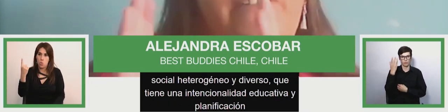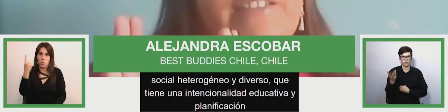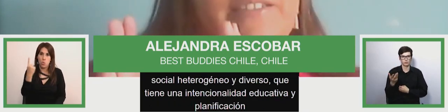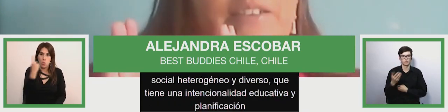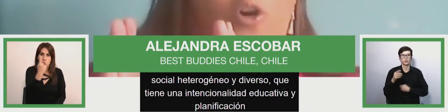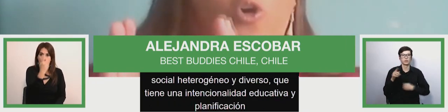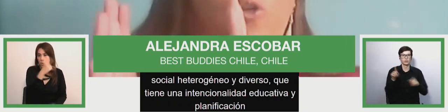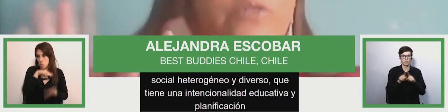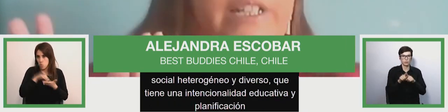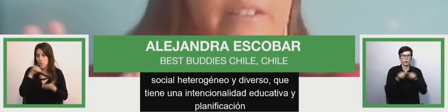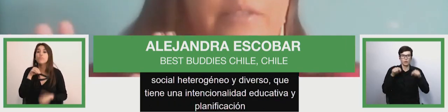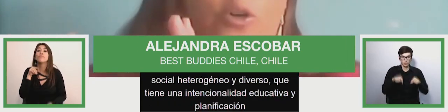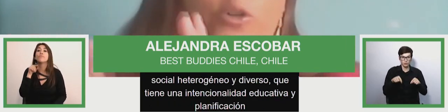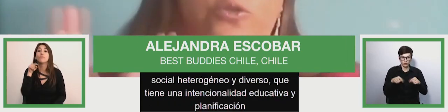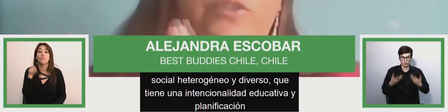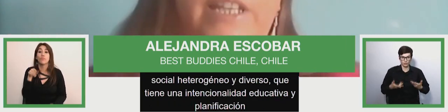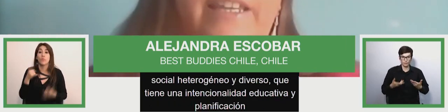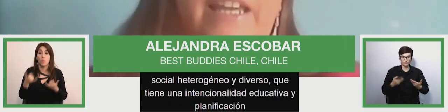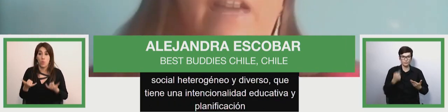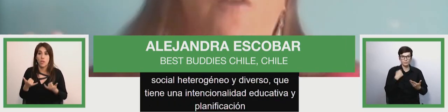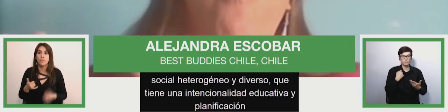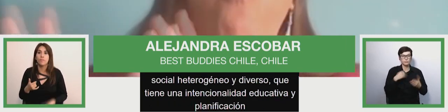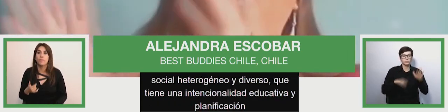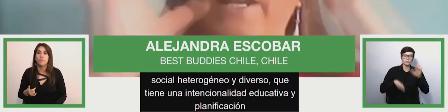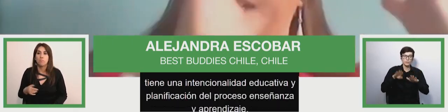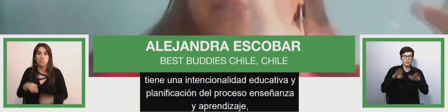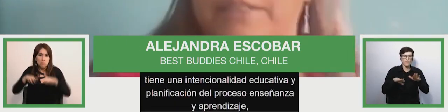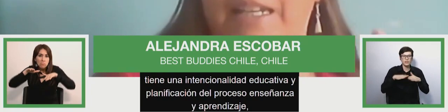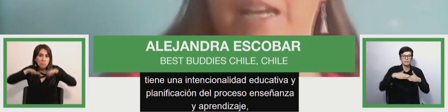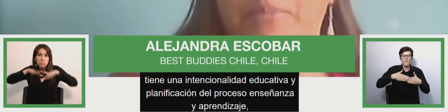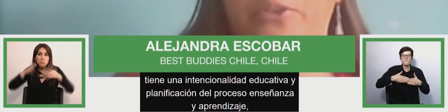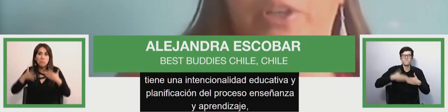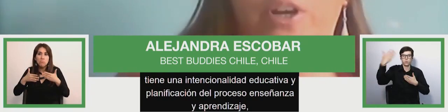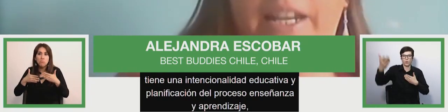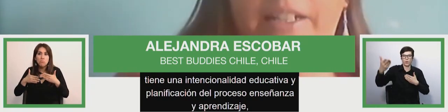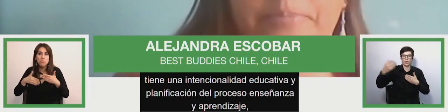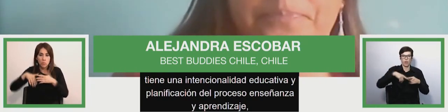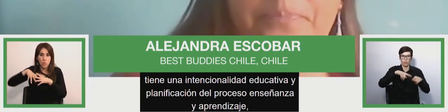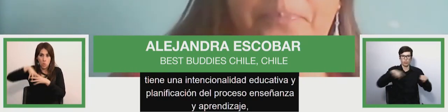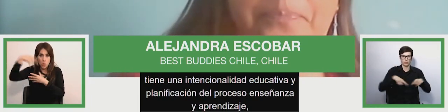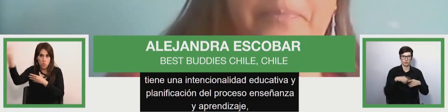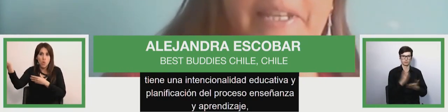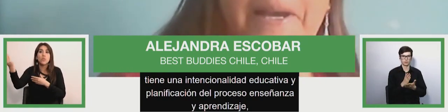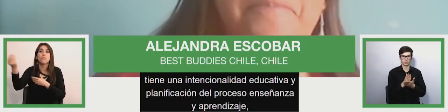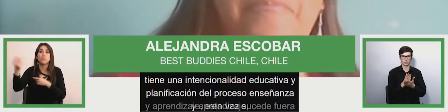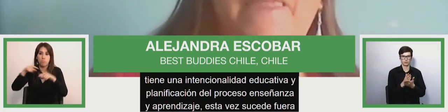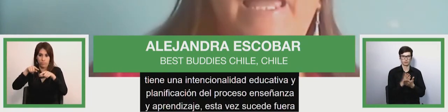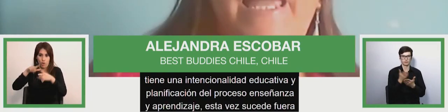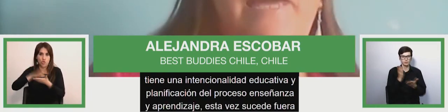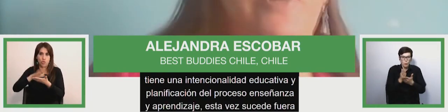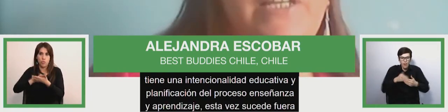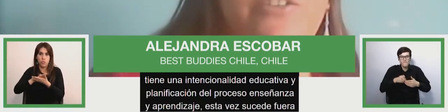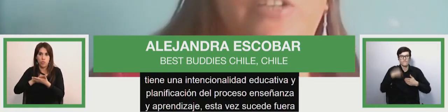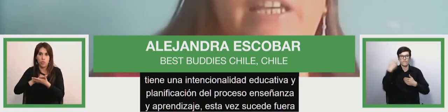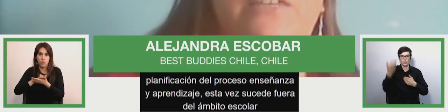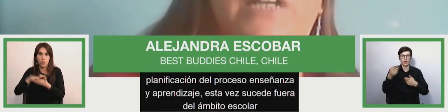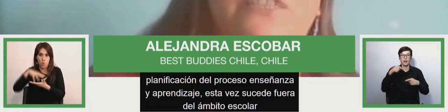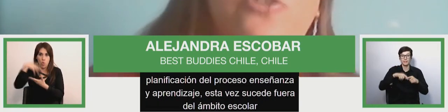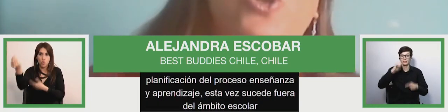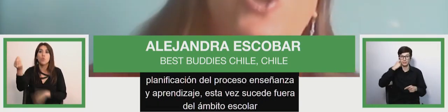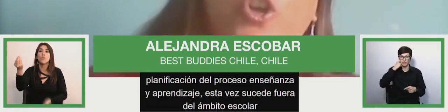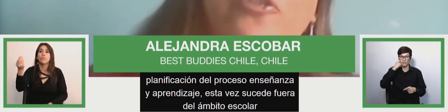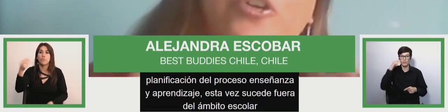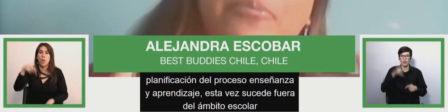only that in this situation what we have happens outside the school environment that is why